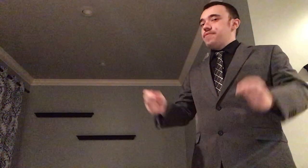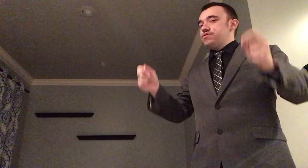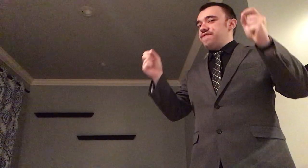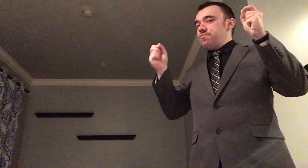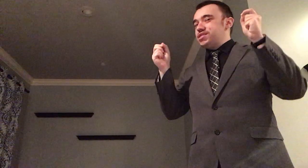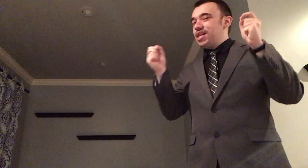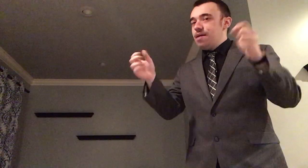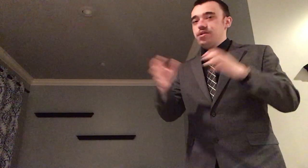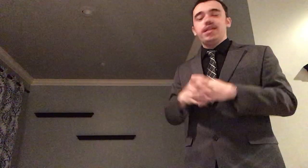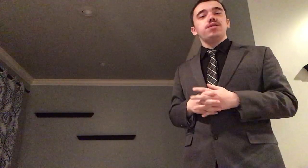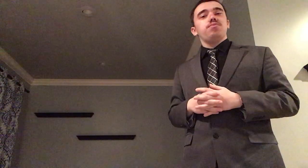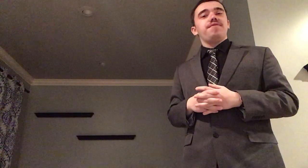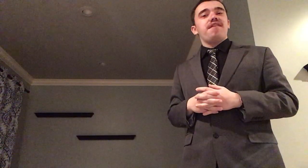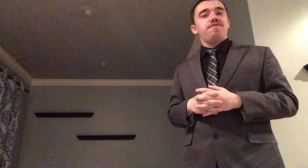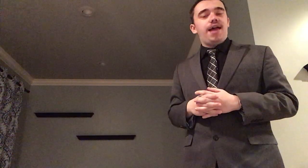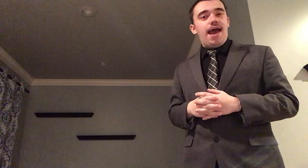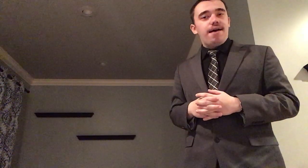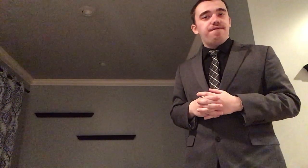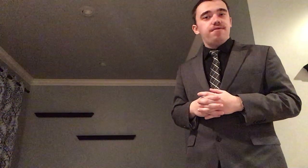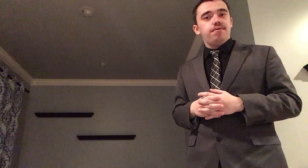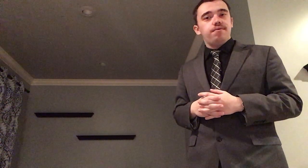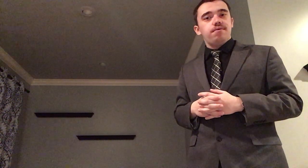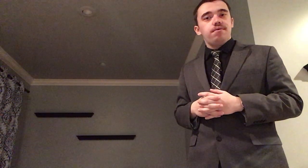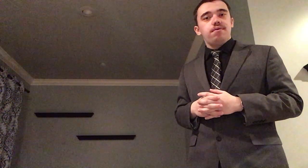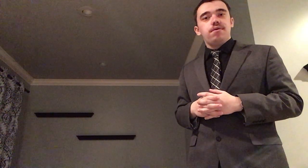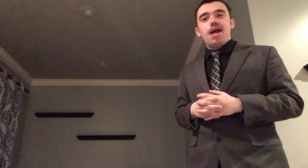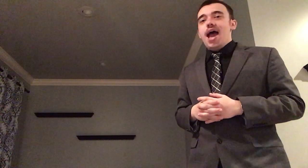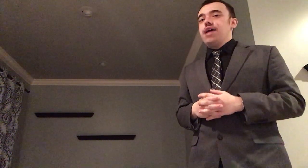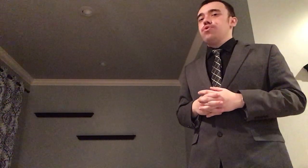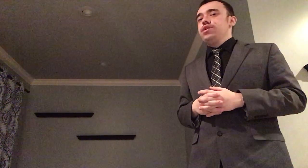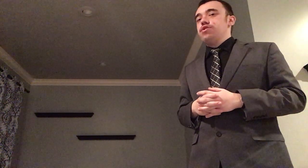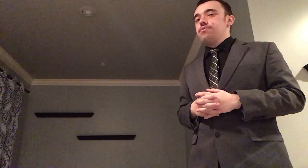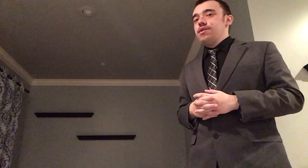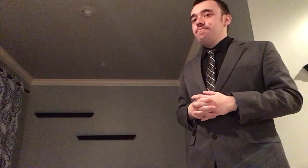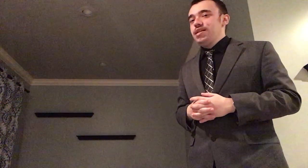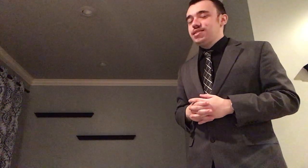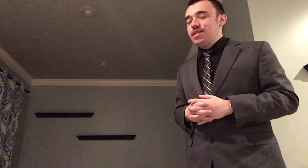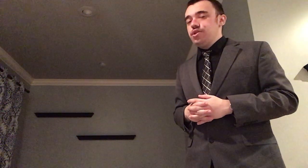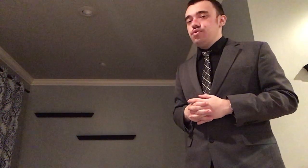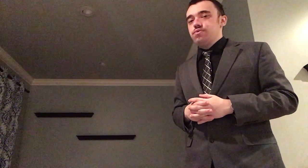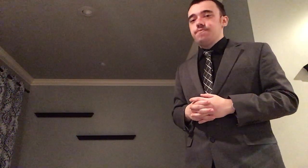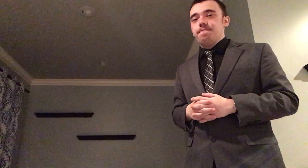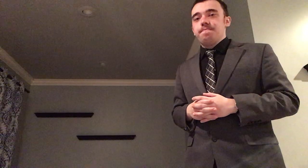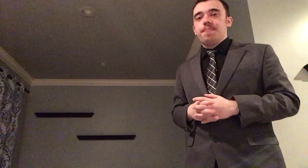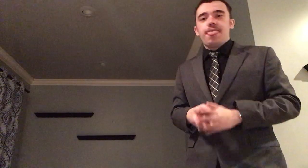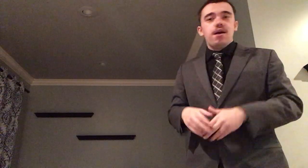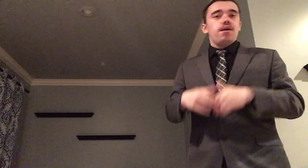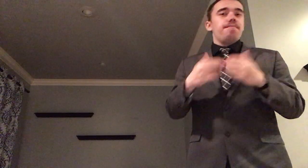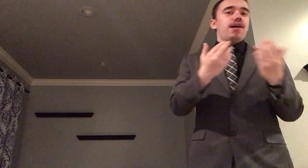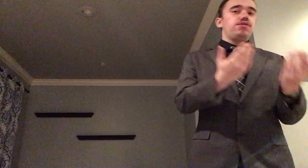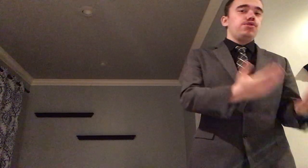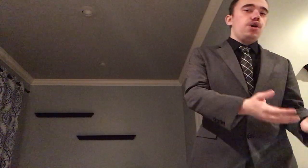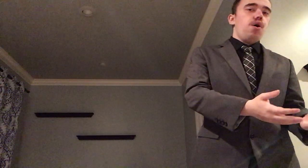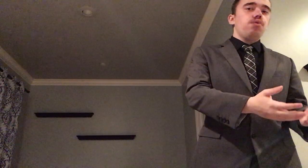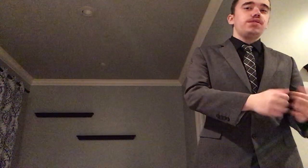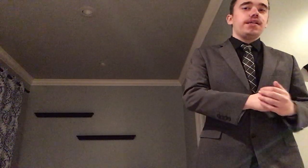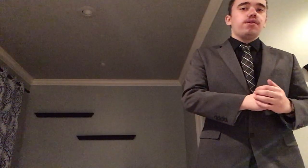the most famous celebrities we've ever had according to nbc news pastor joe osteen